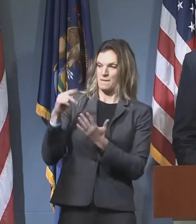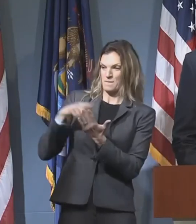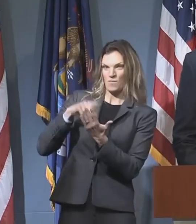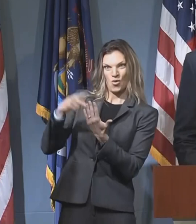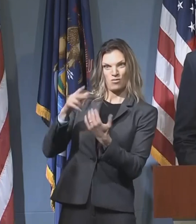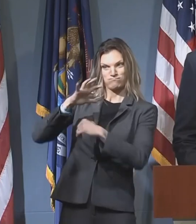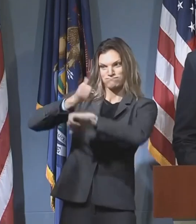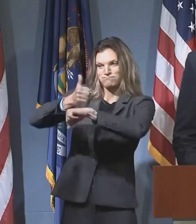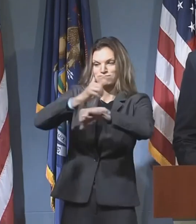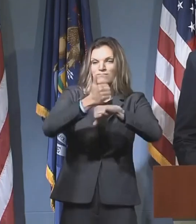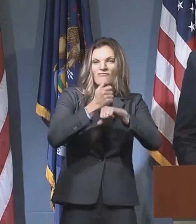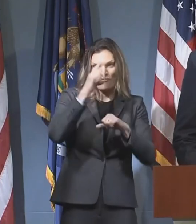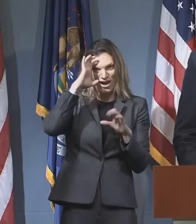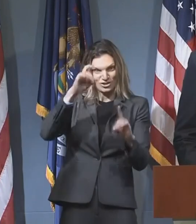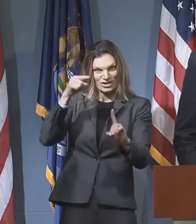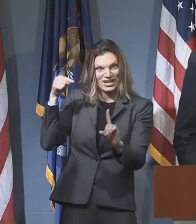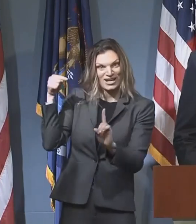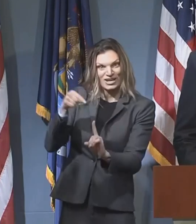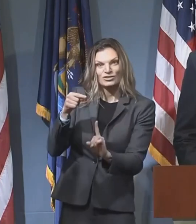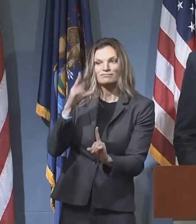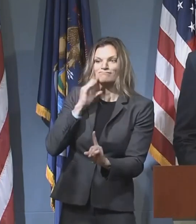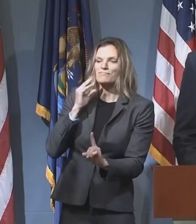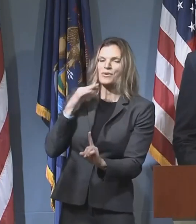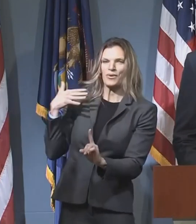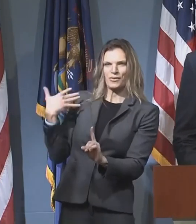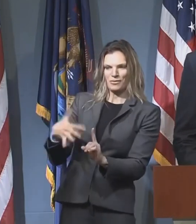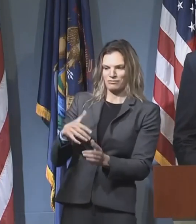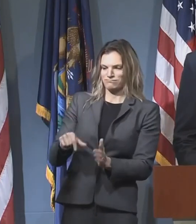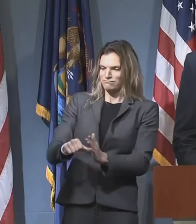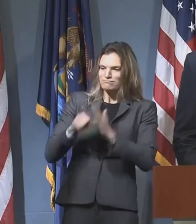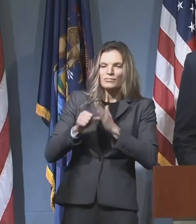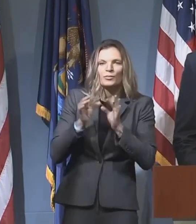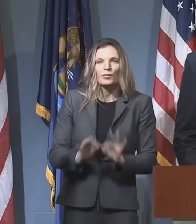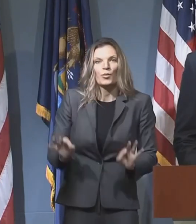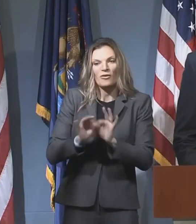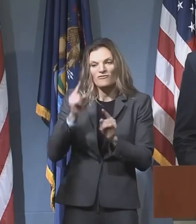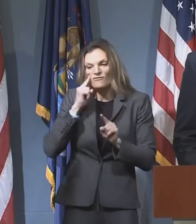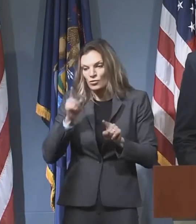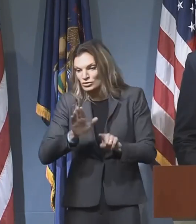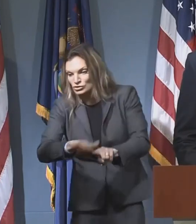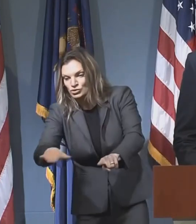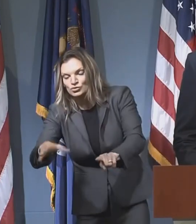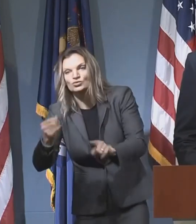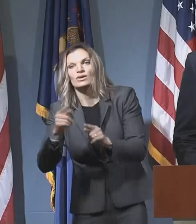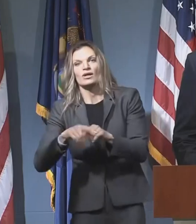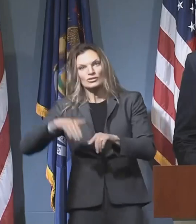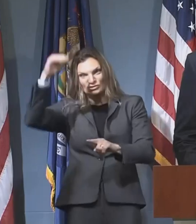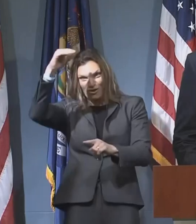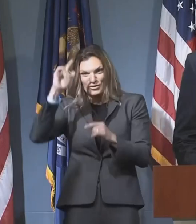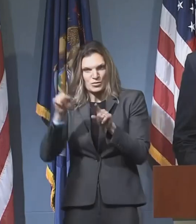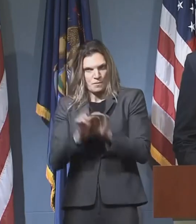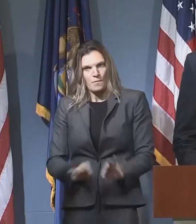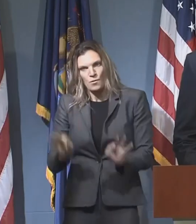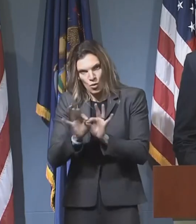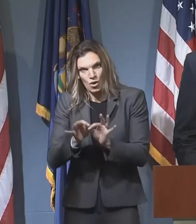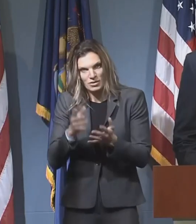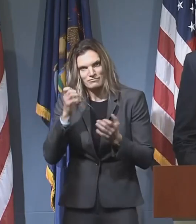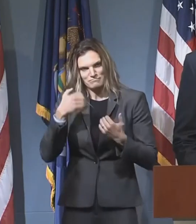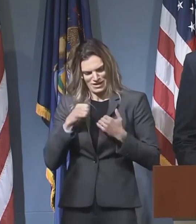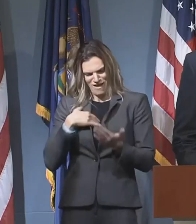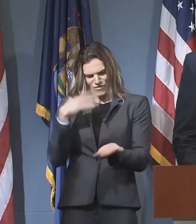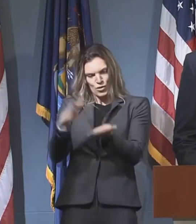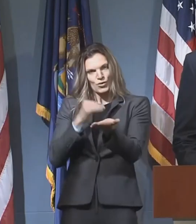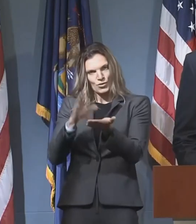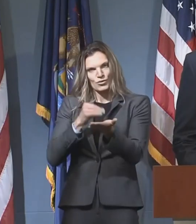those sorts of educational and exposure experiences for me as a child and as a young adult. Because people created a pathway